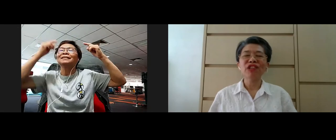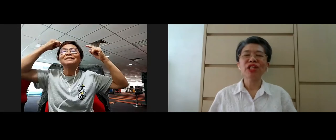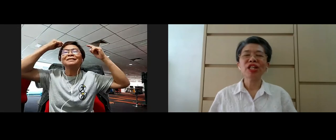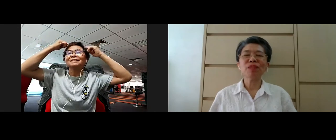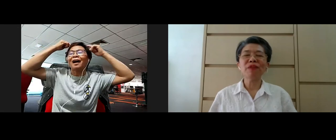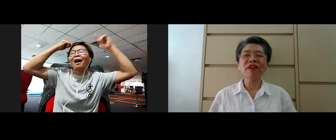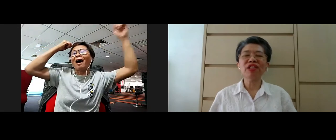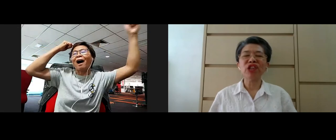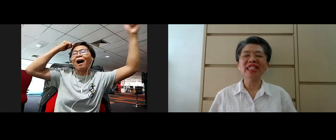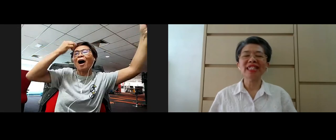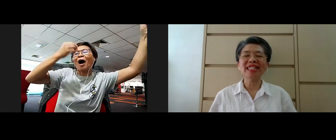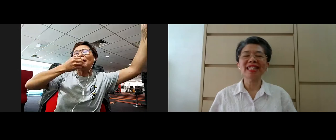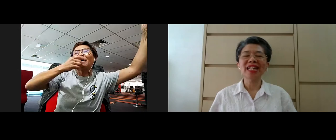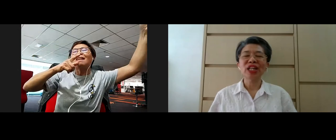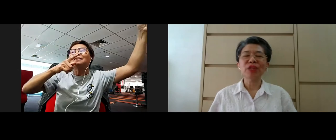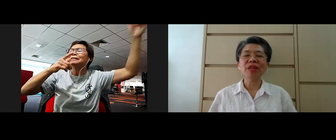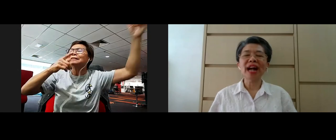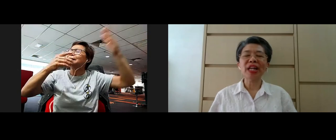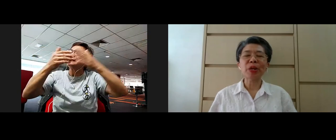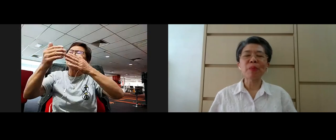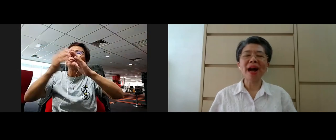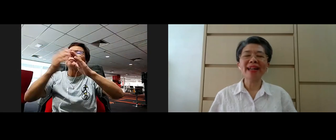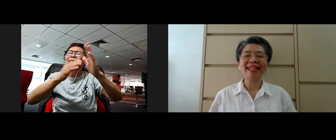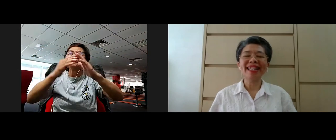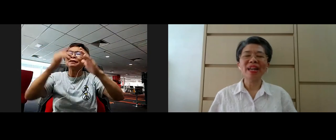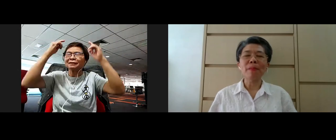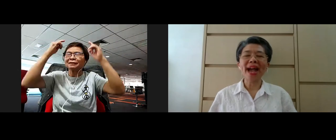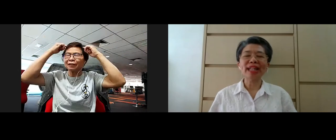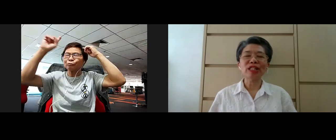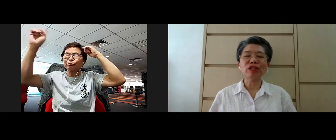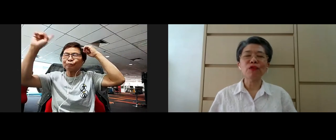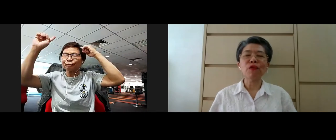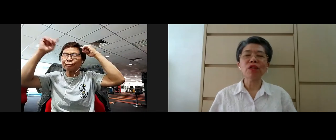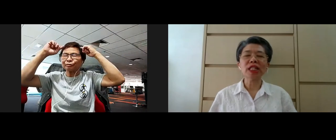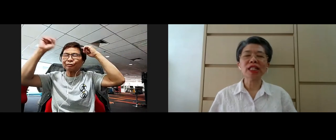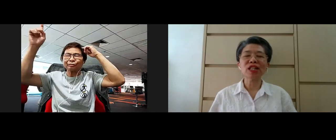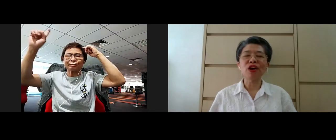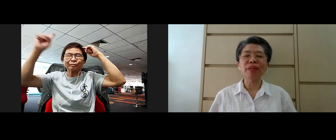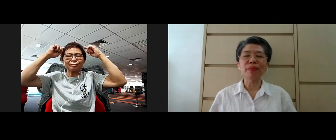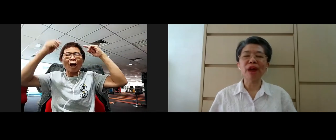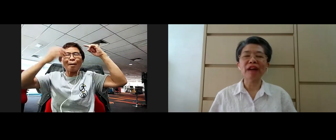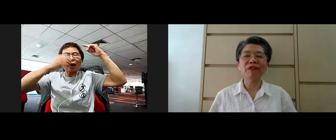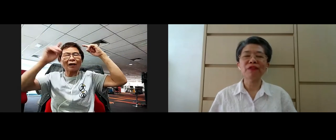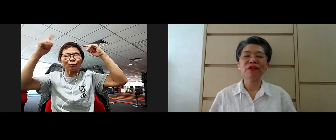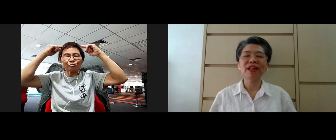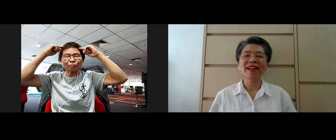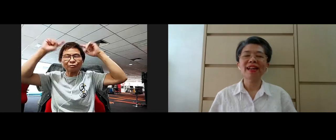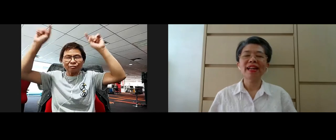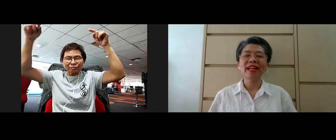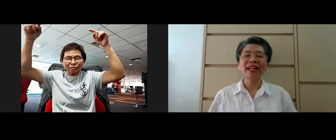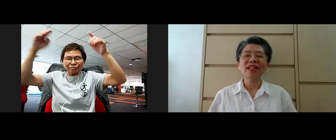just be very gentle to guide your mind back to focus on the breath.